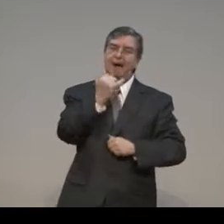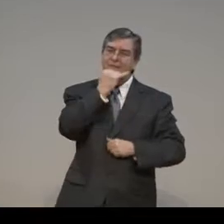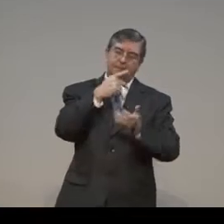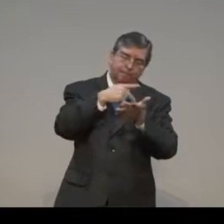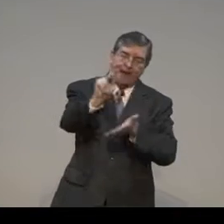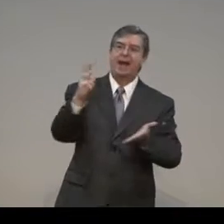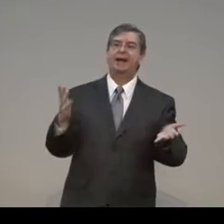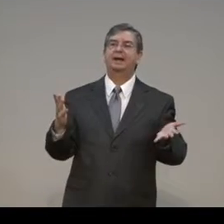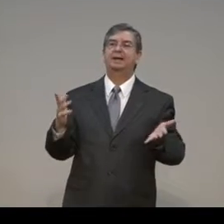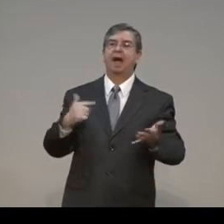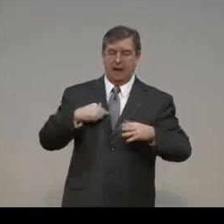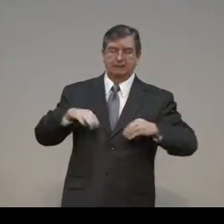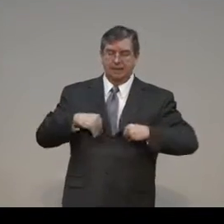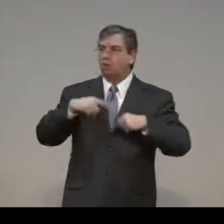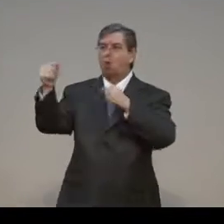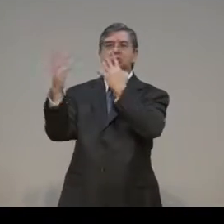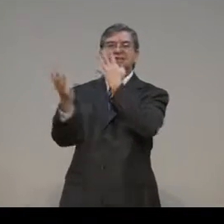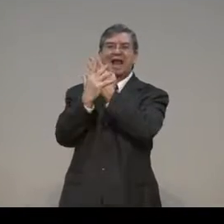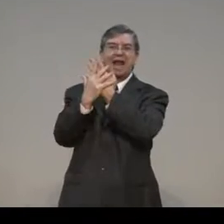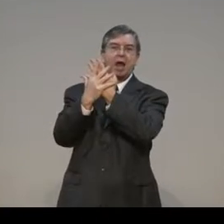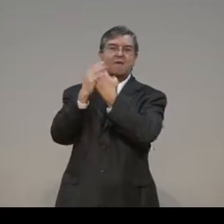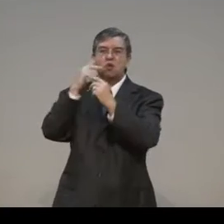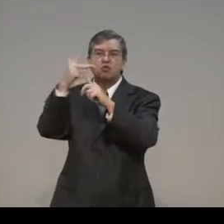There's a penalty for those actions.